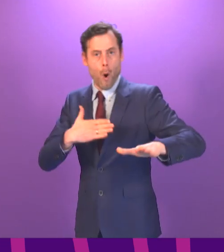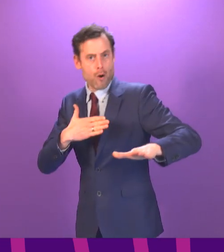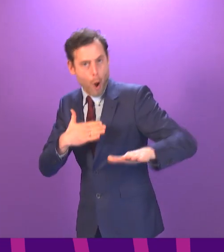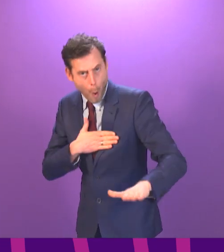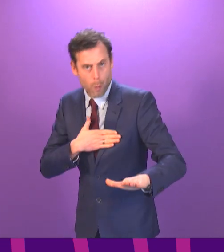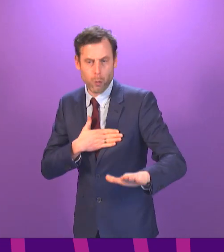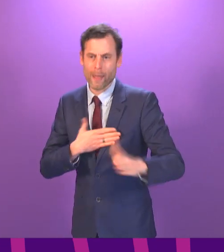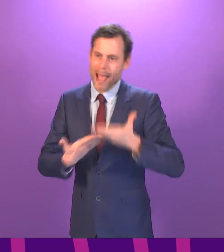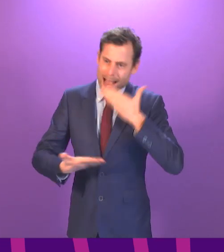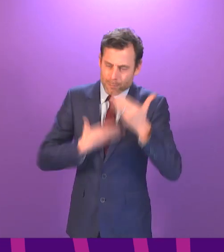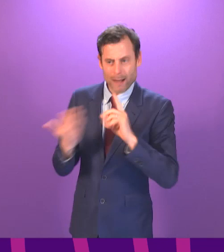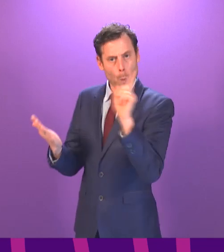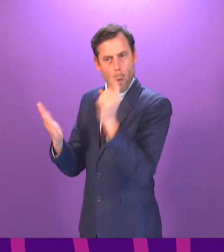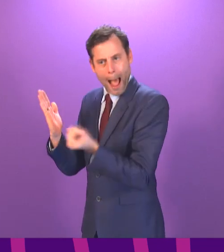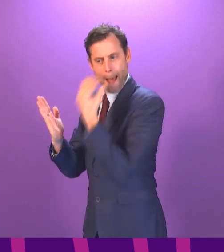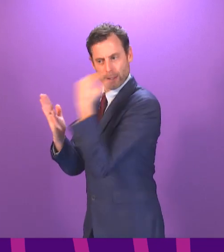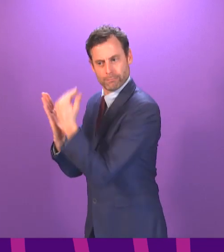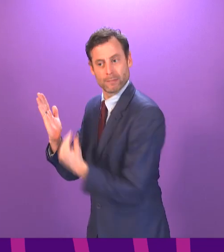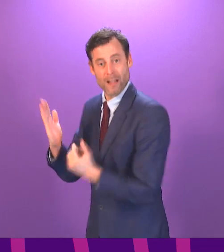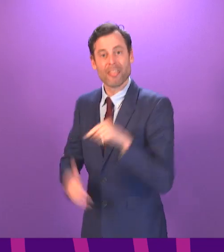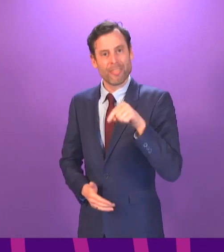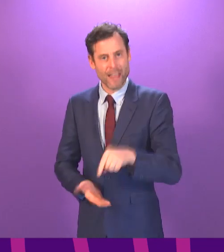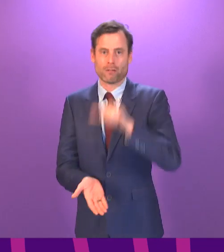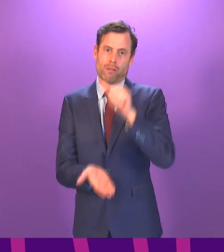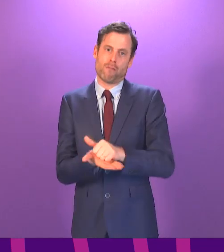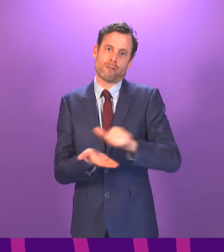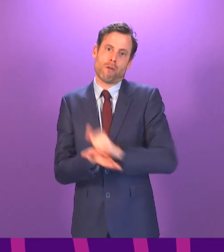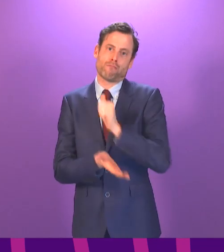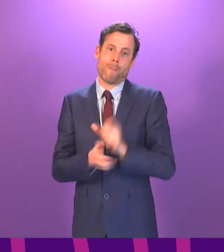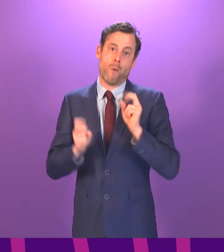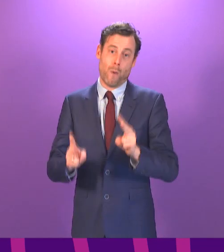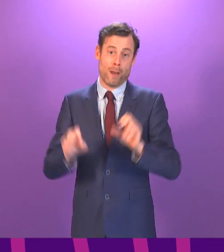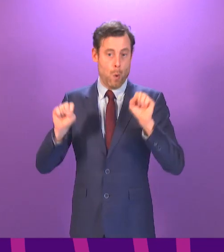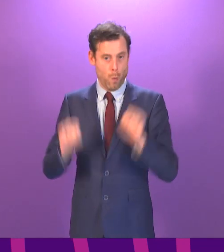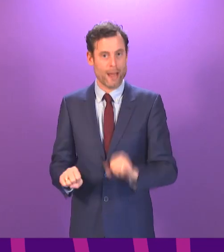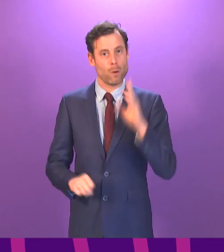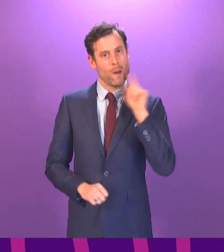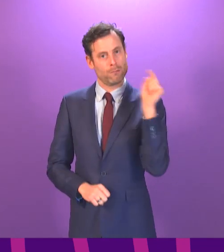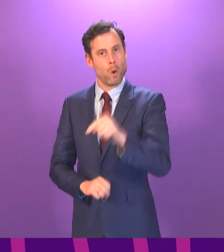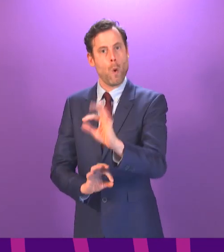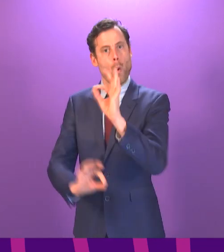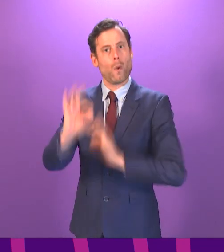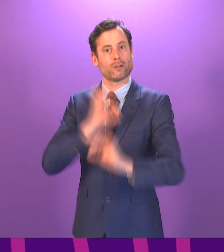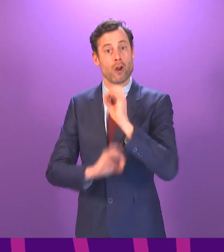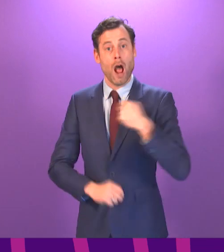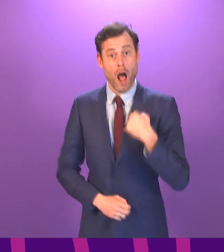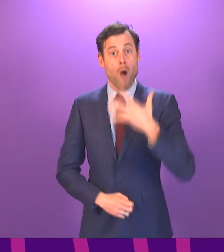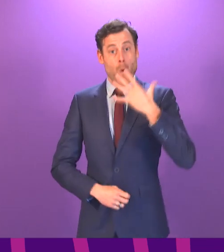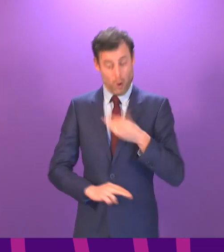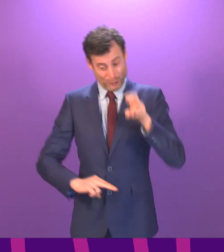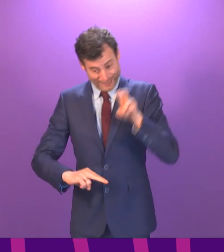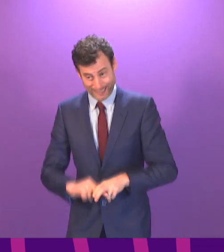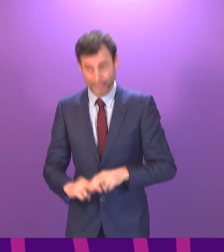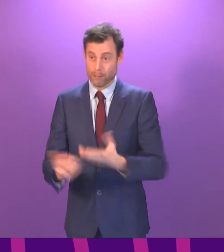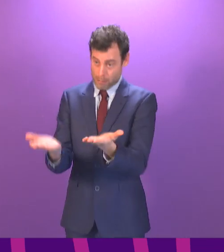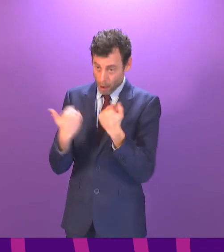next week. That is the right and proper way to do this. I want to sit in front of the committee. I have had accusations